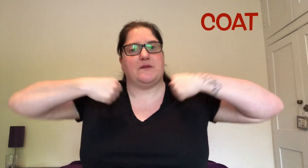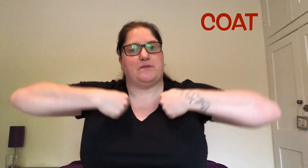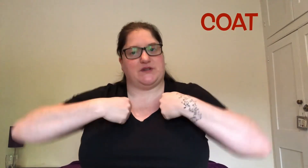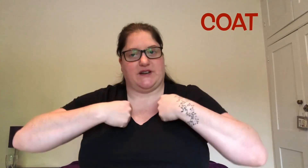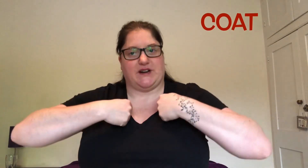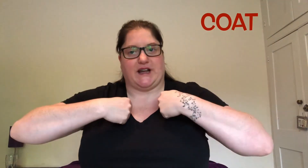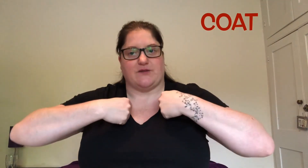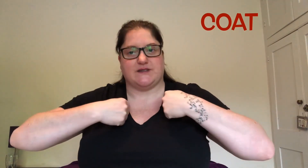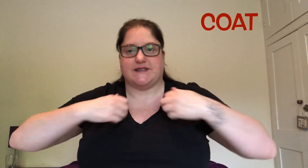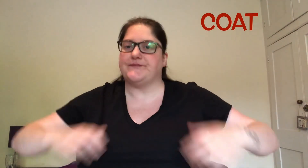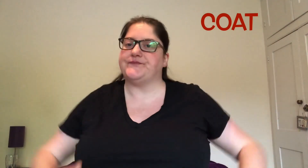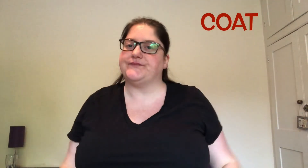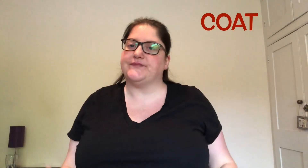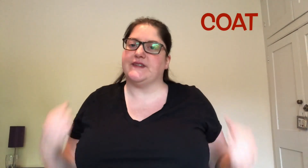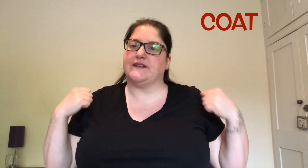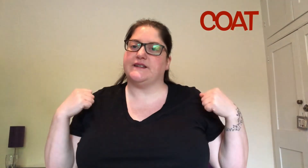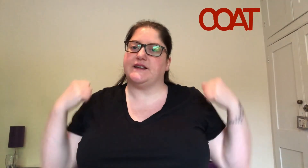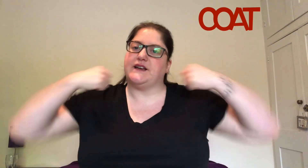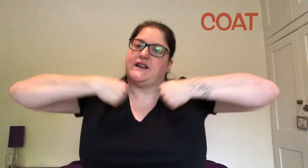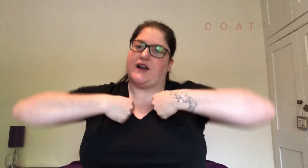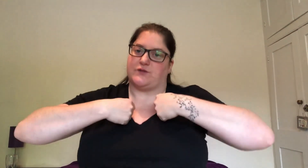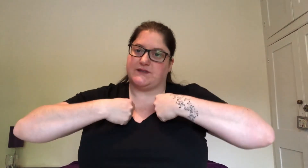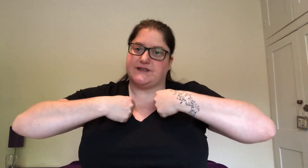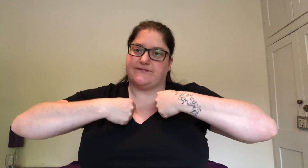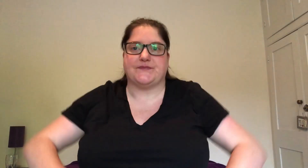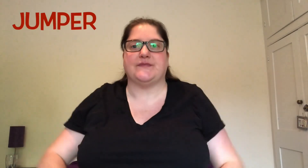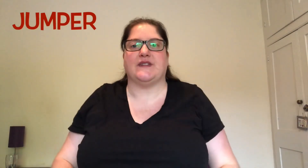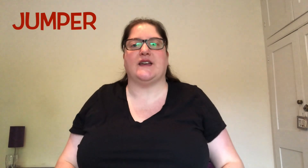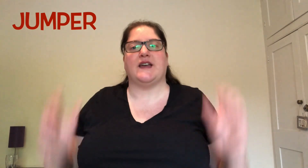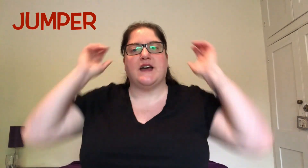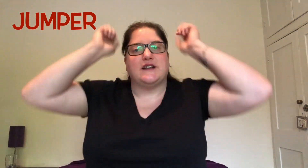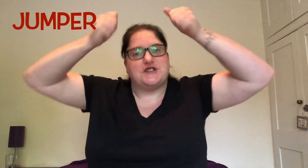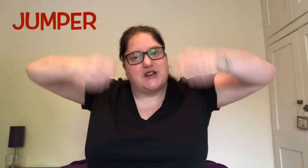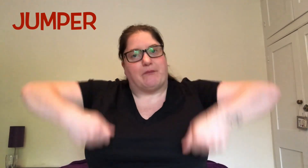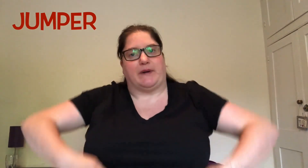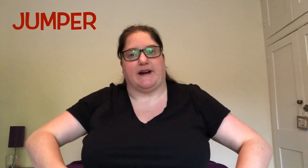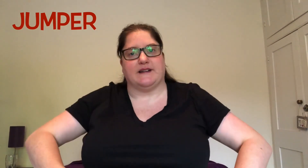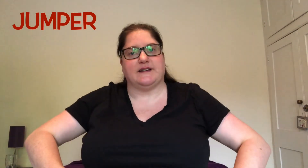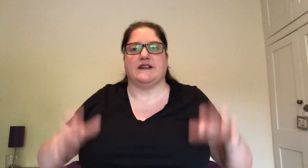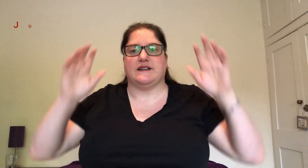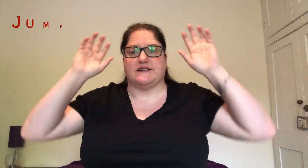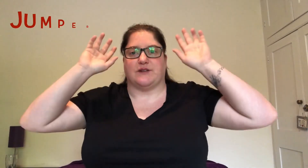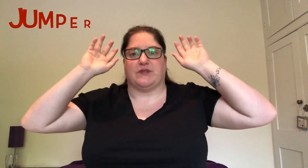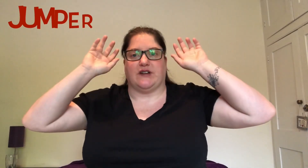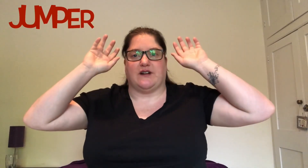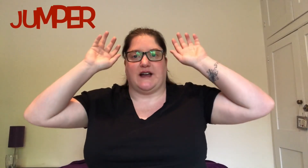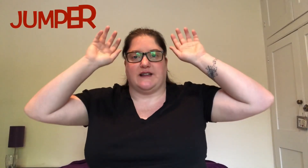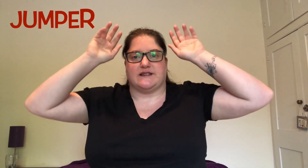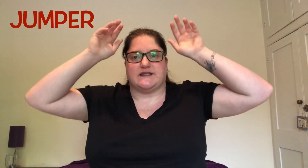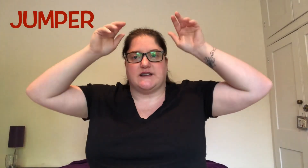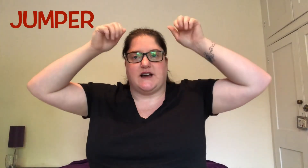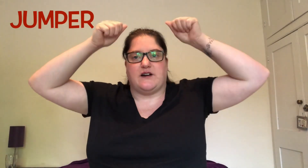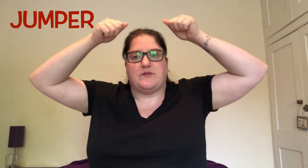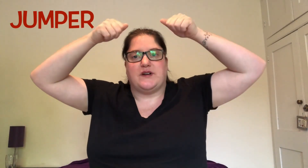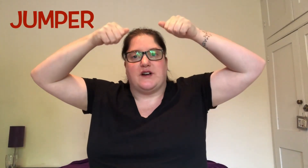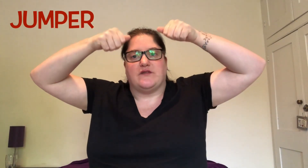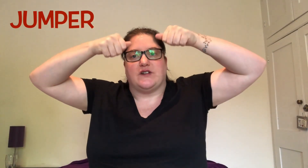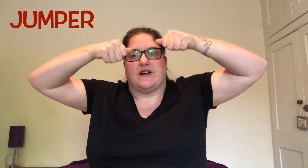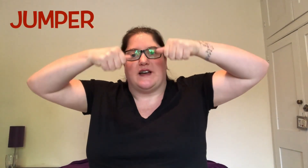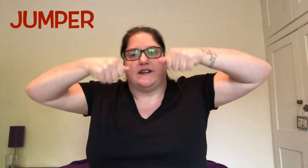putting on a coat. Coat. Jumper. So bring your hands up over your head